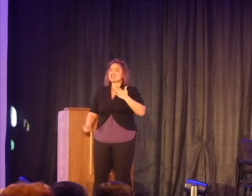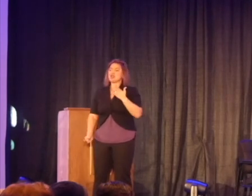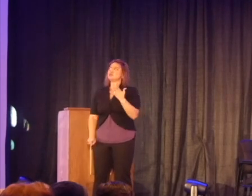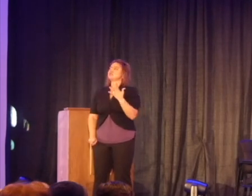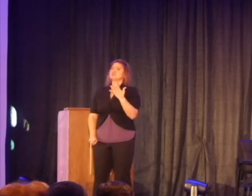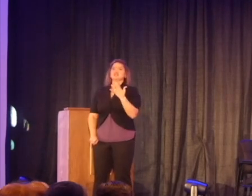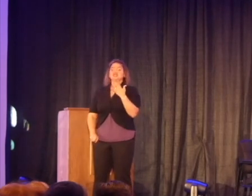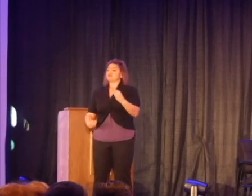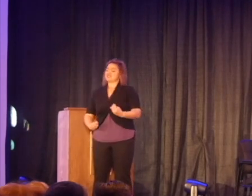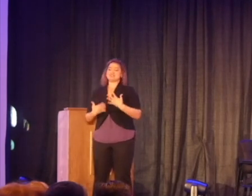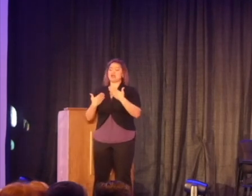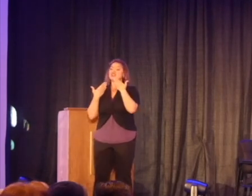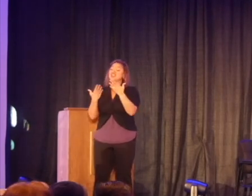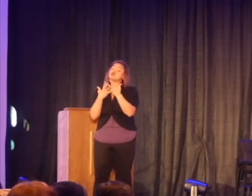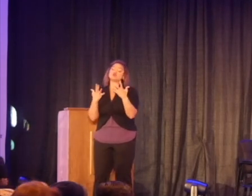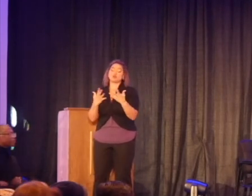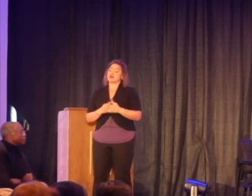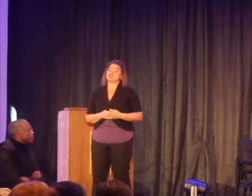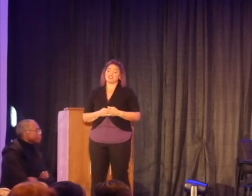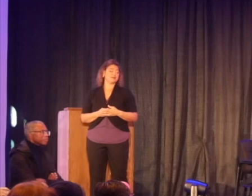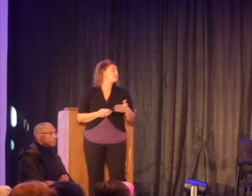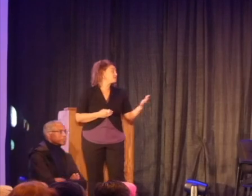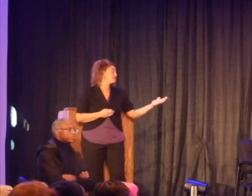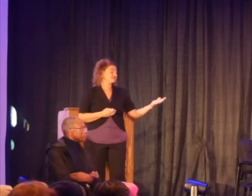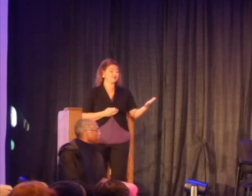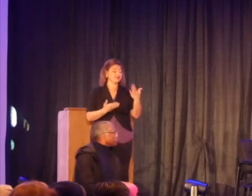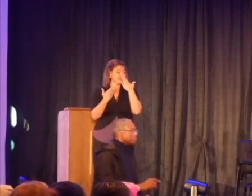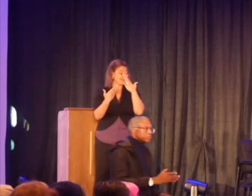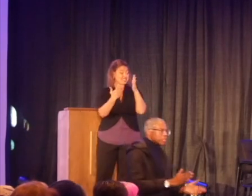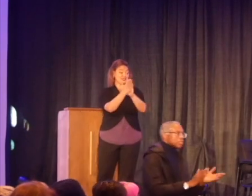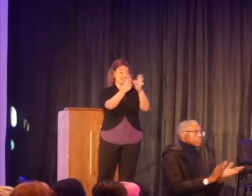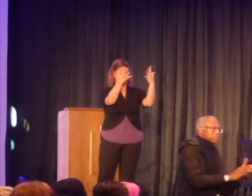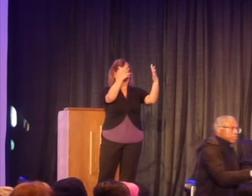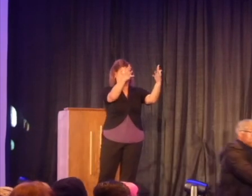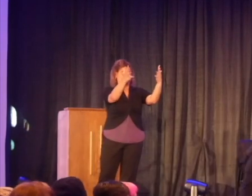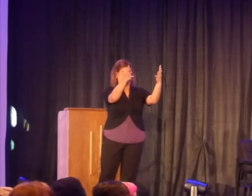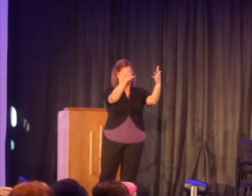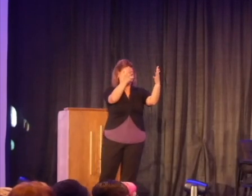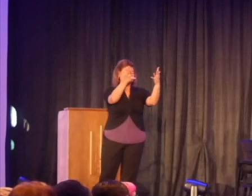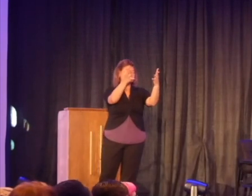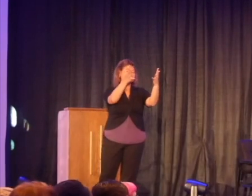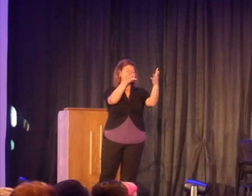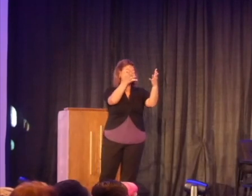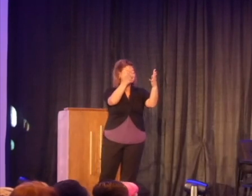inspiring. Thank you so much. Thank you so much. And just a hand of applause. Thank you so much.